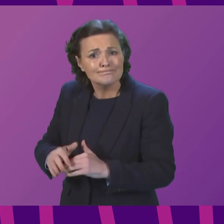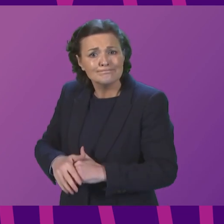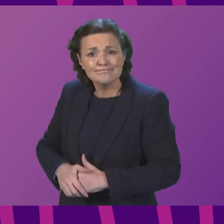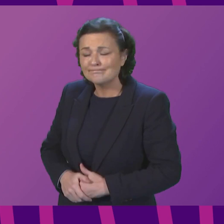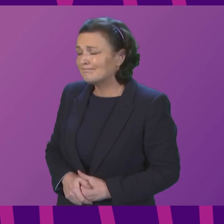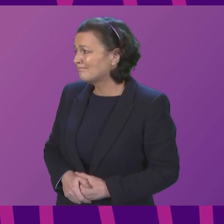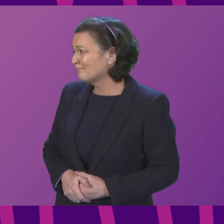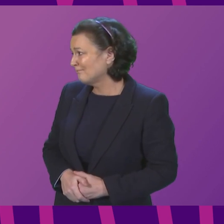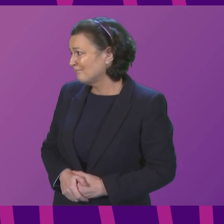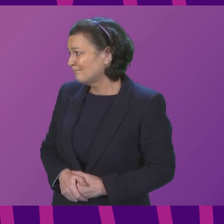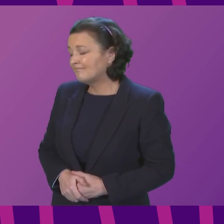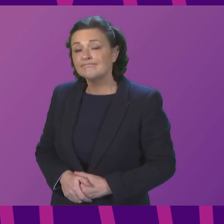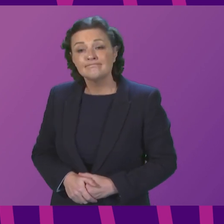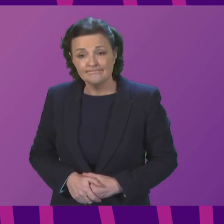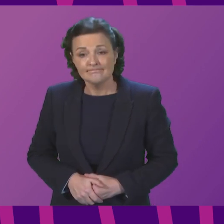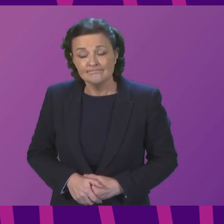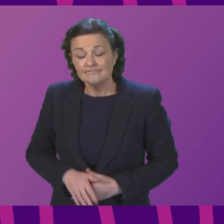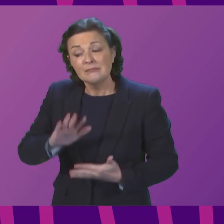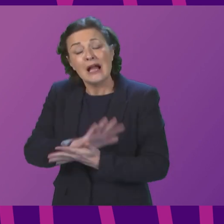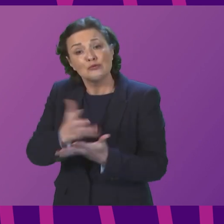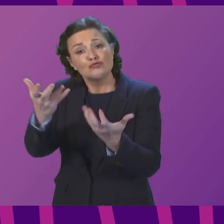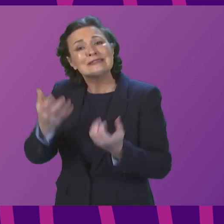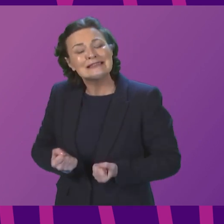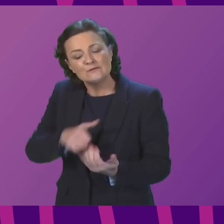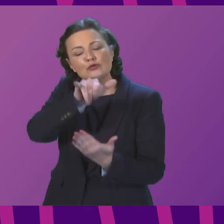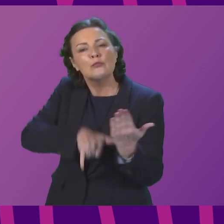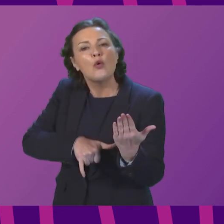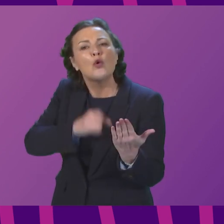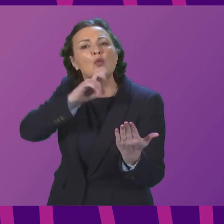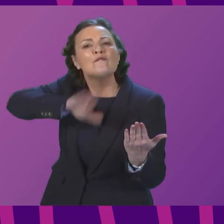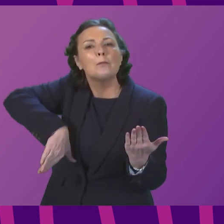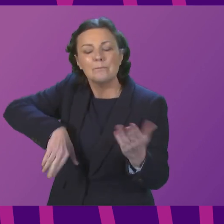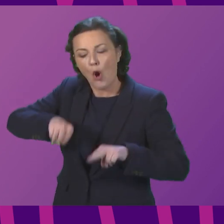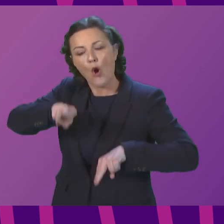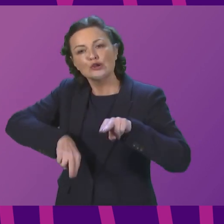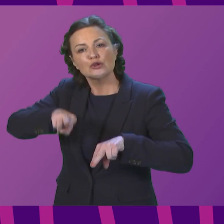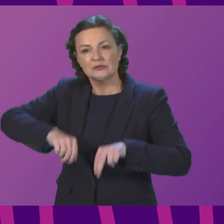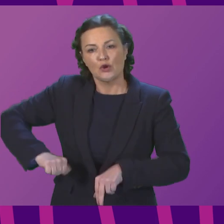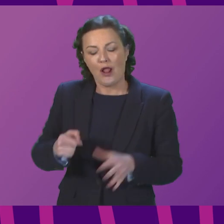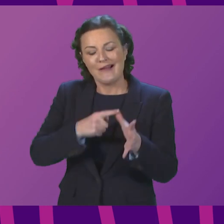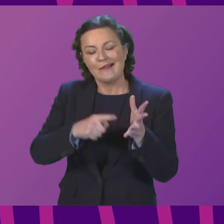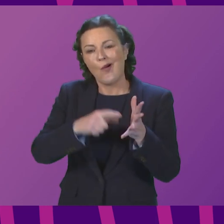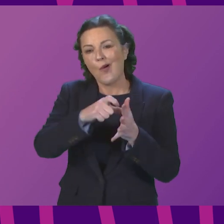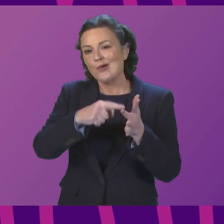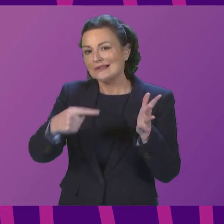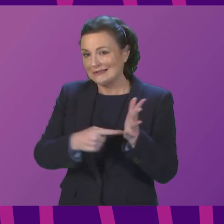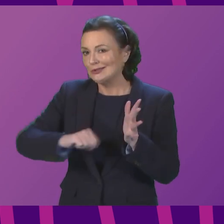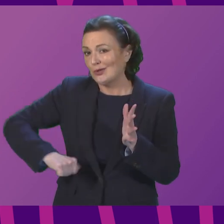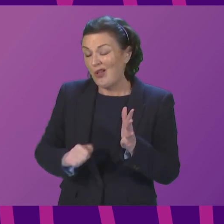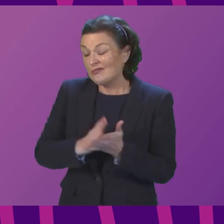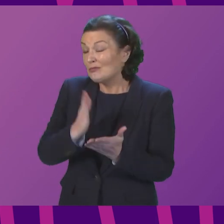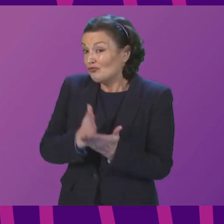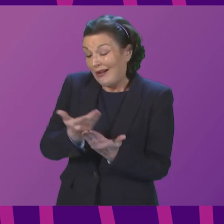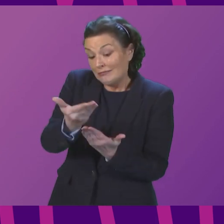the report from Audit Scotland today. In many respects, I do not think it tells us